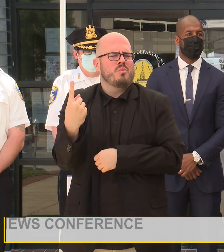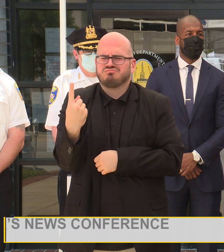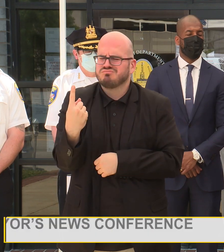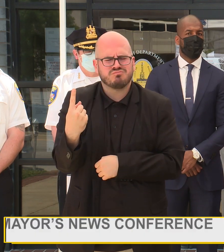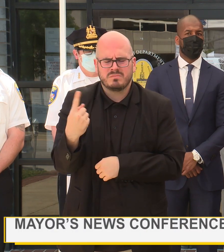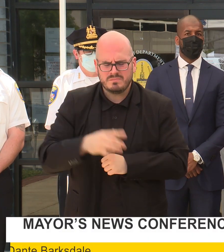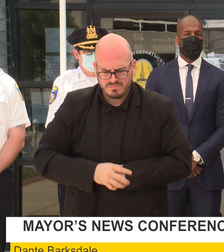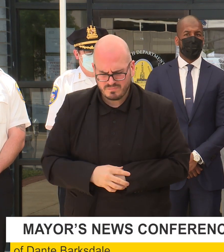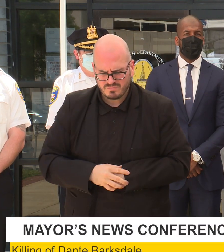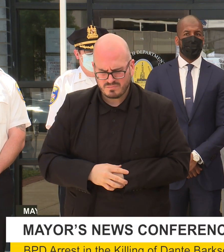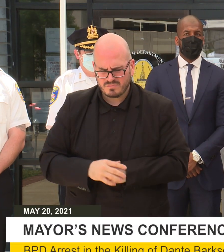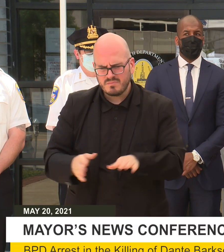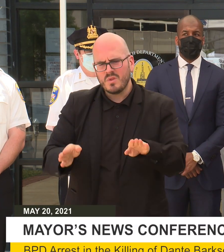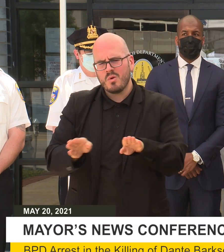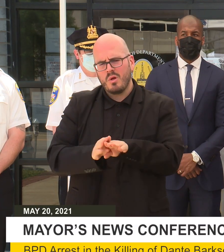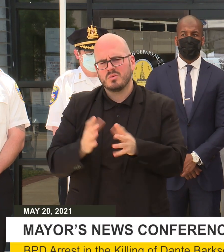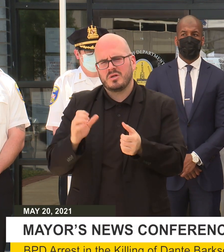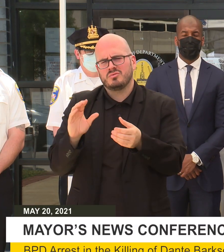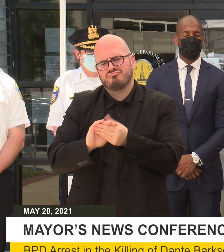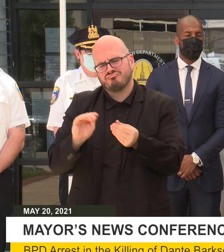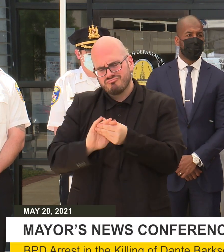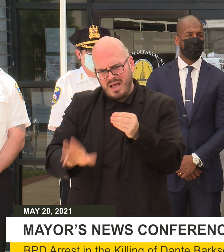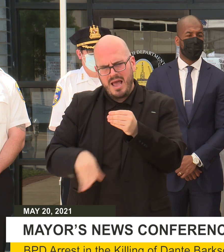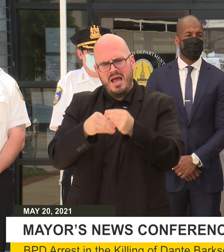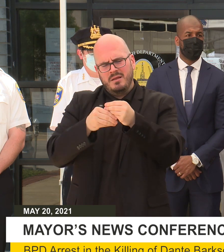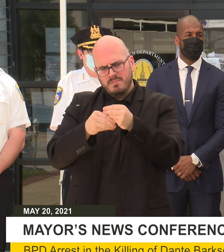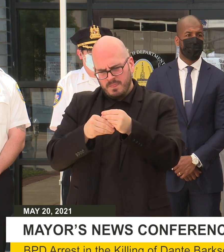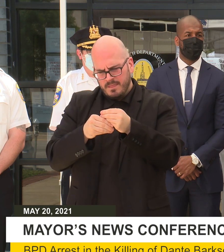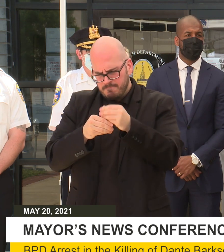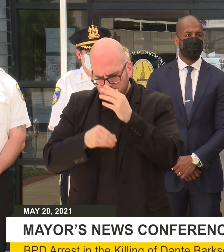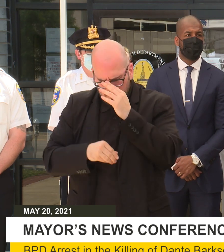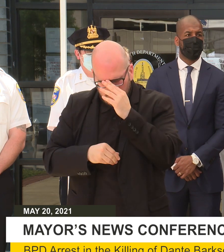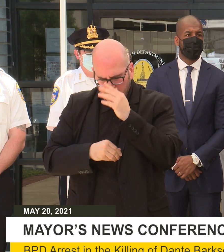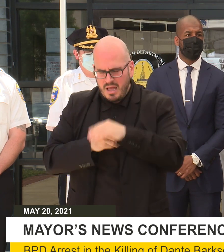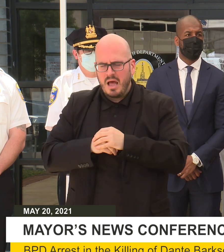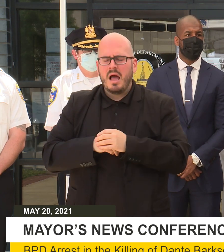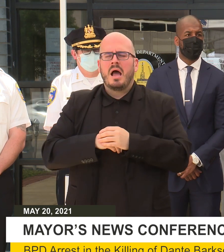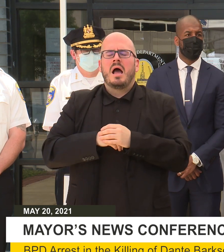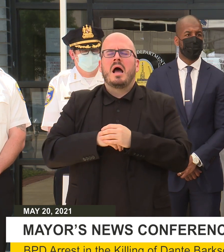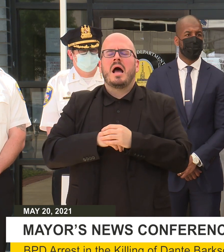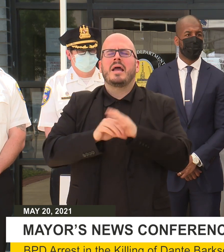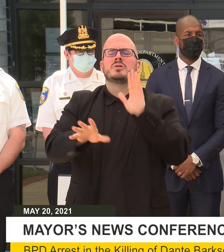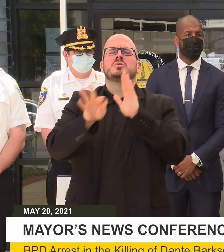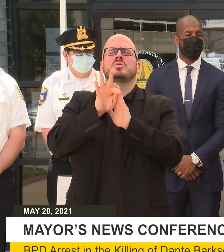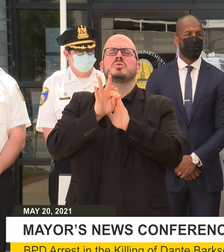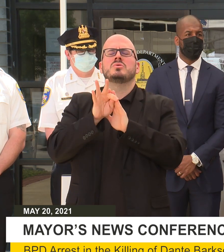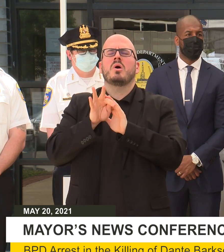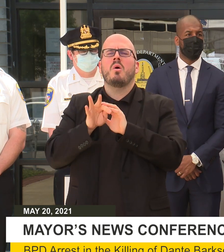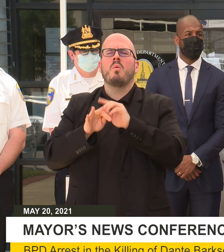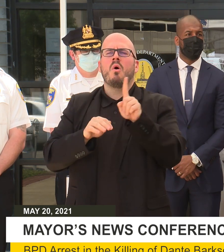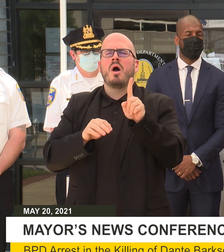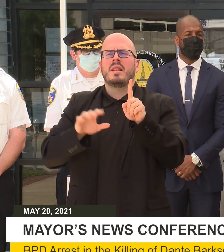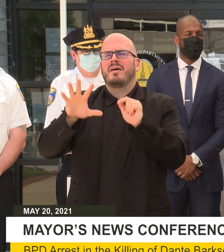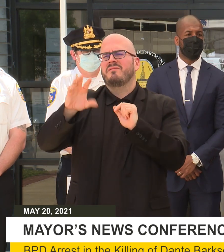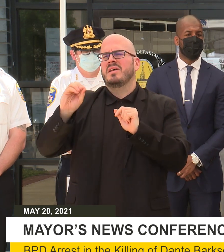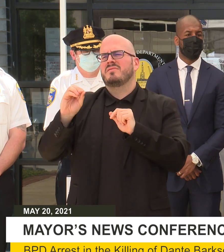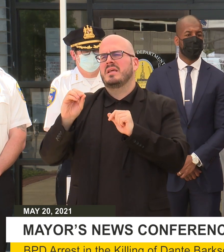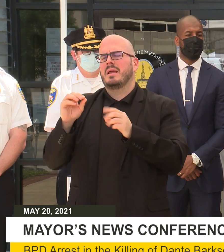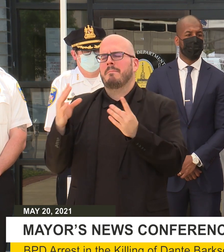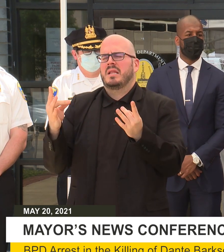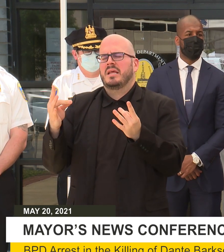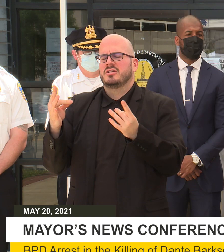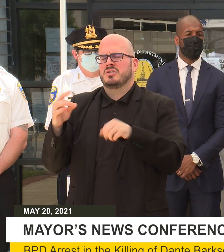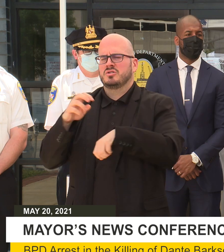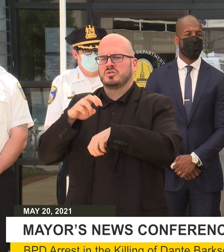I'll close by sharing that I blindly choose one of 50 meditation stones almost